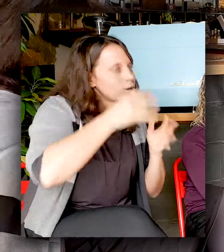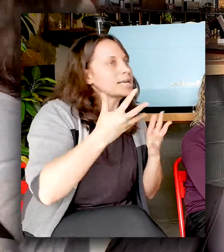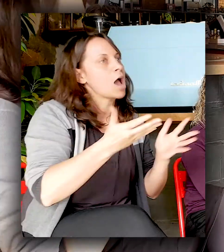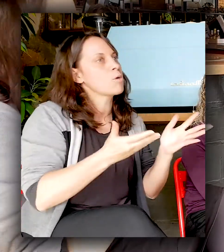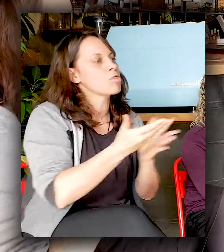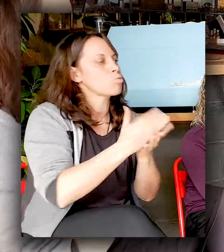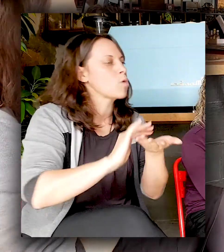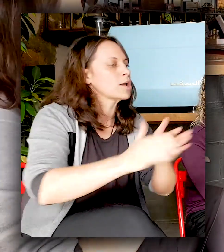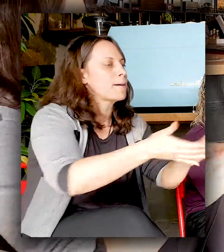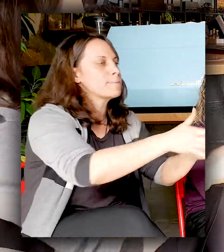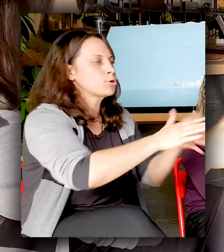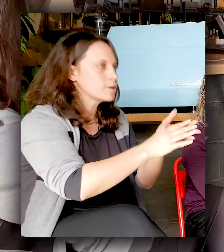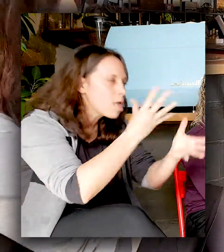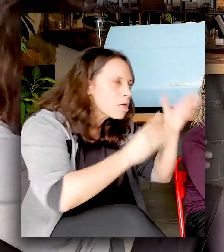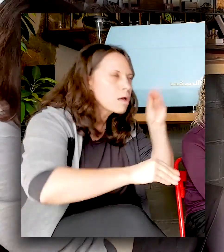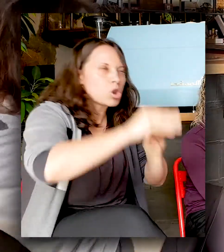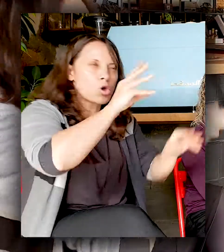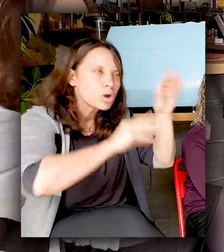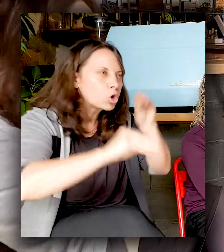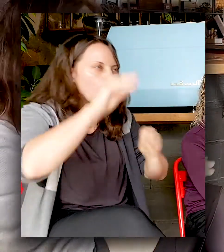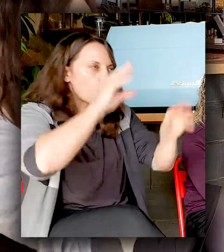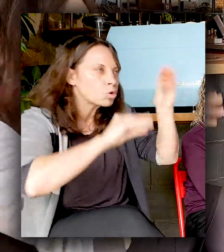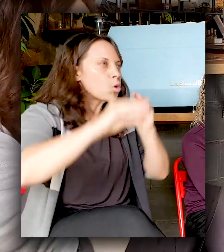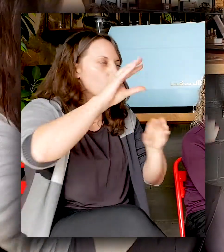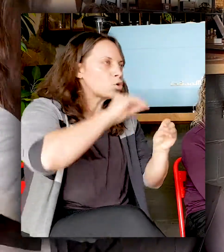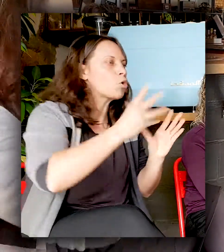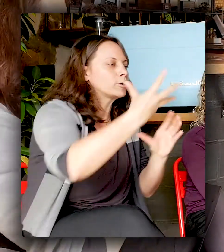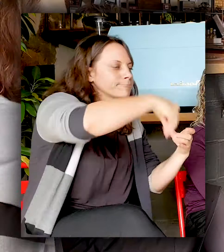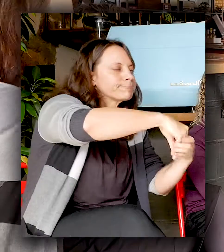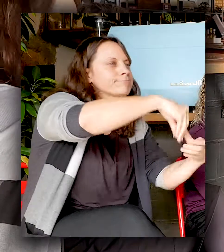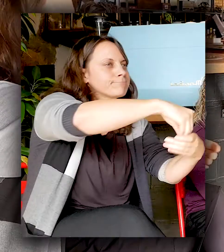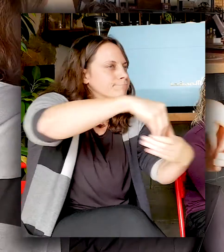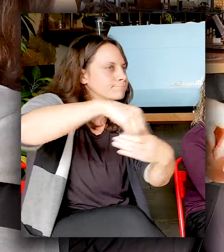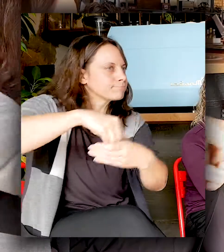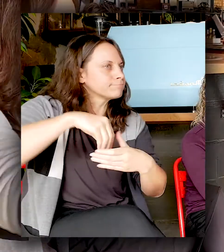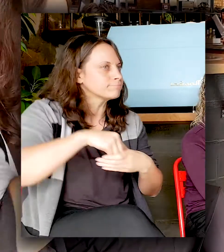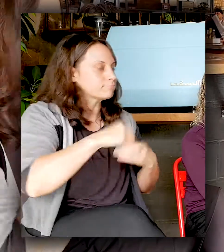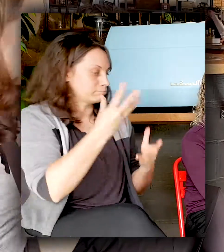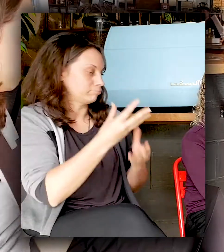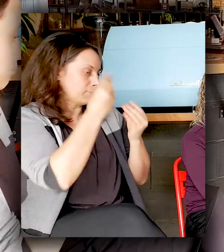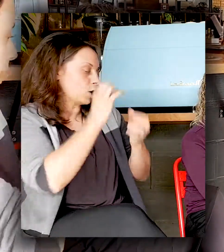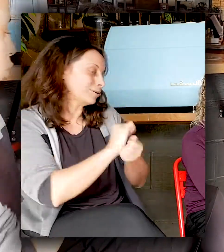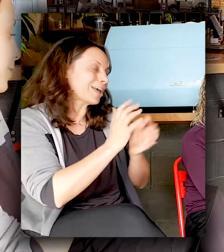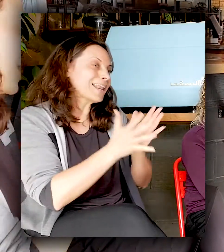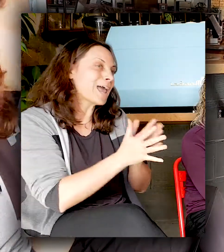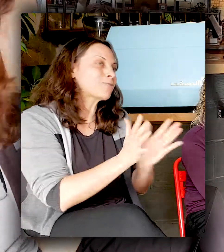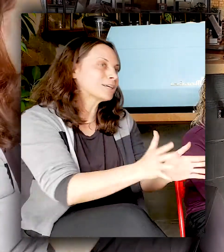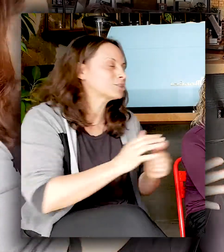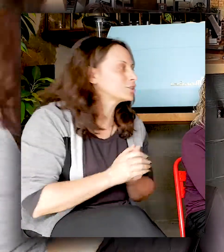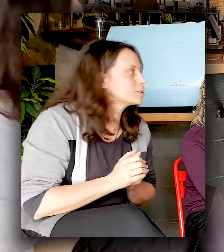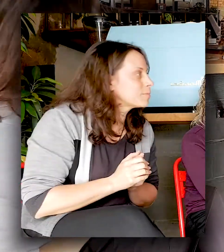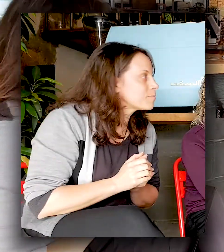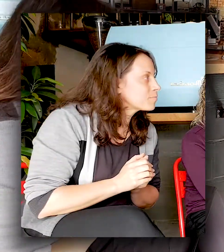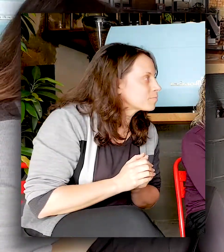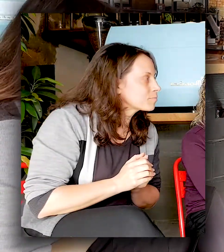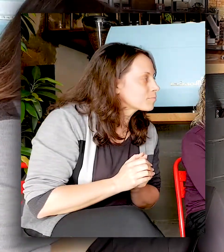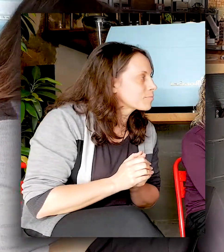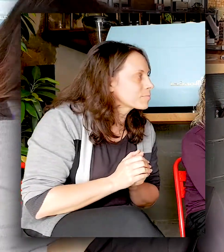themselves and just learning, associating with the deaf community and learning that way. And then I got involved in a few sports